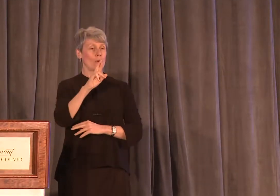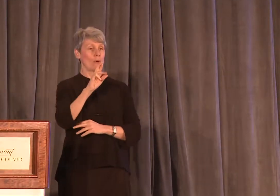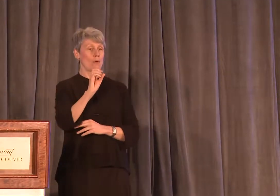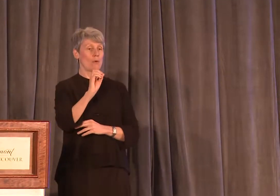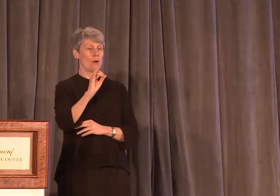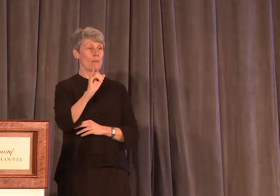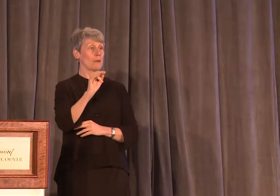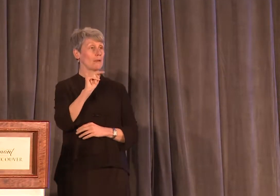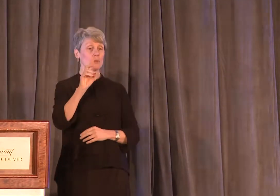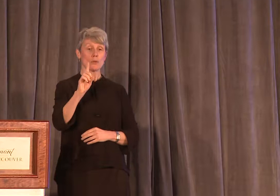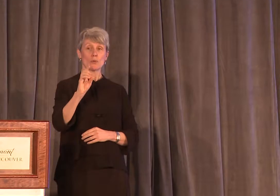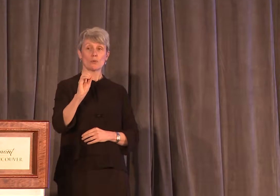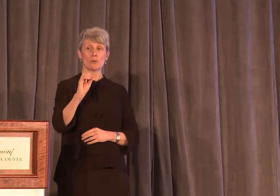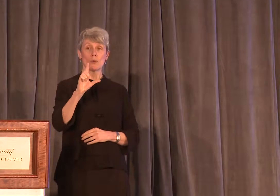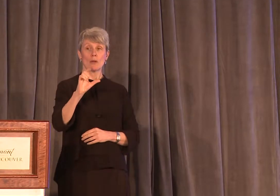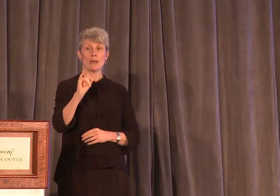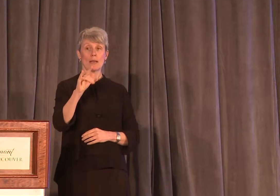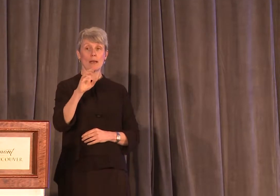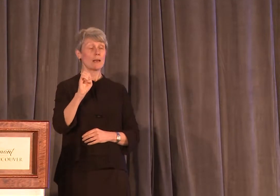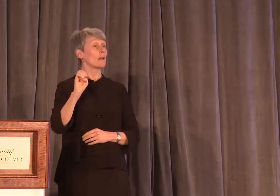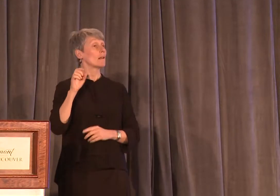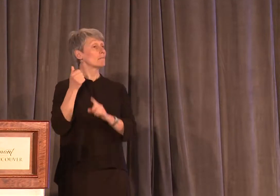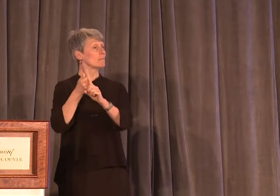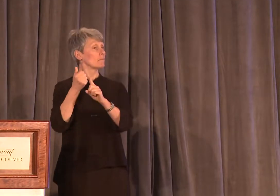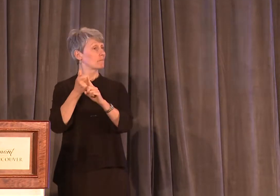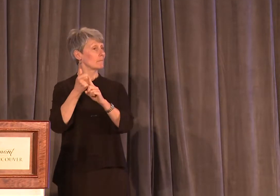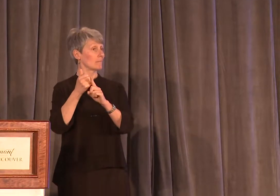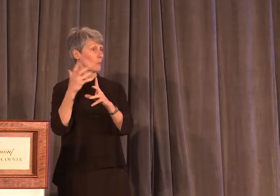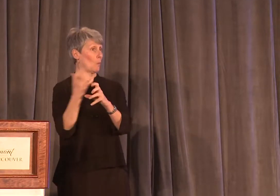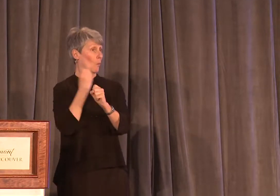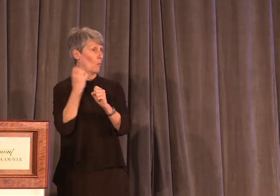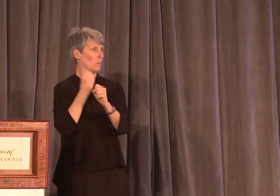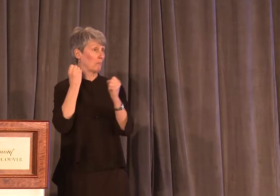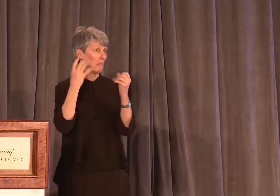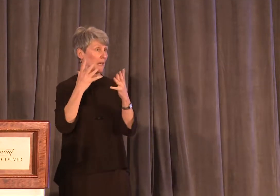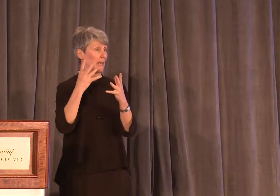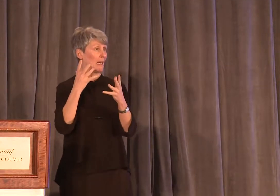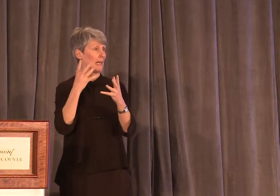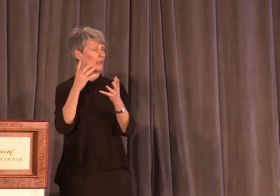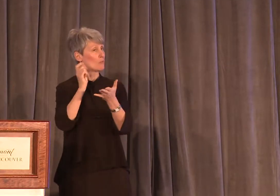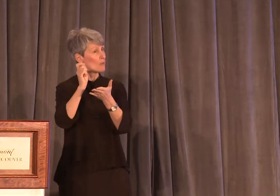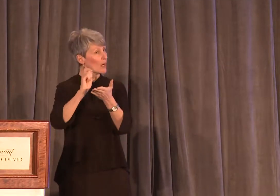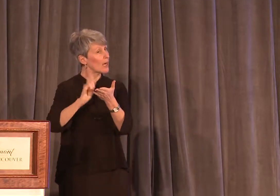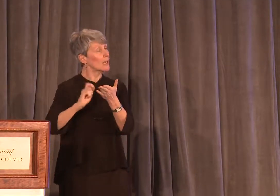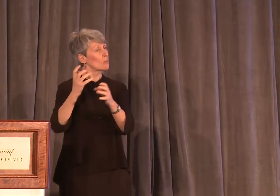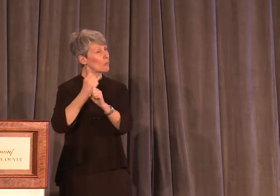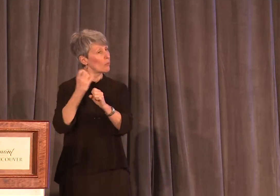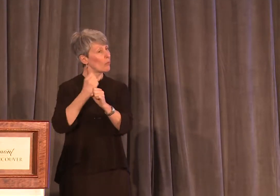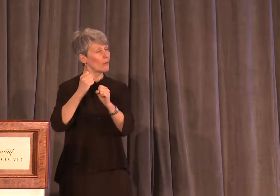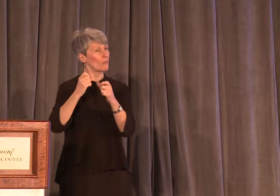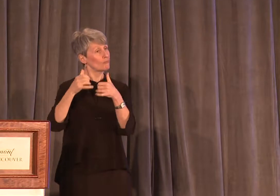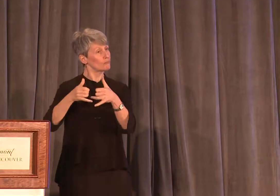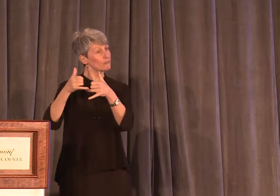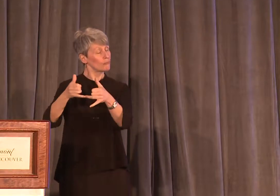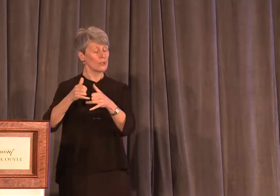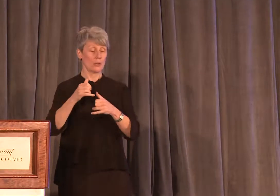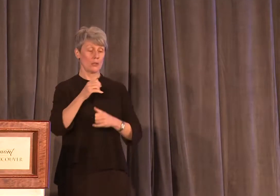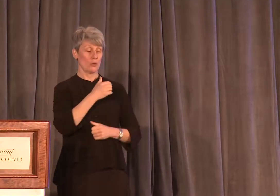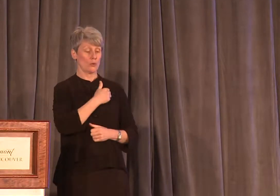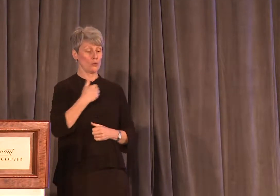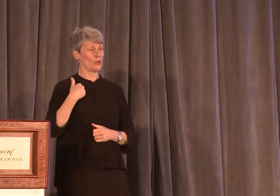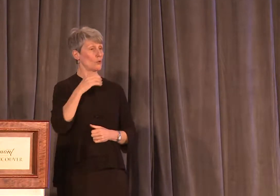Doolittle. Robin is an award-winning journalist who, after nearly a decade reporting for the Toronto Star,